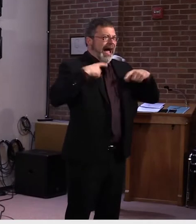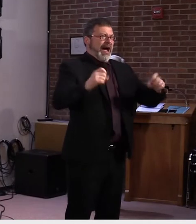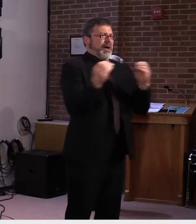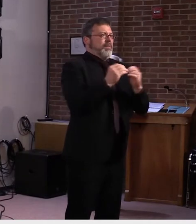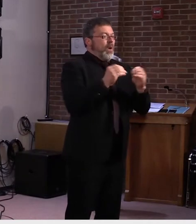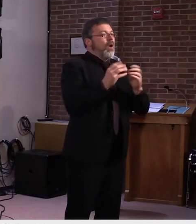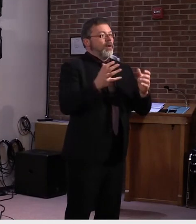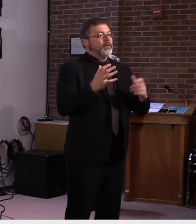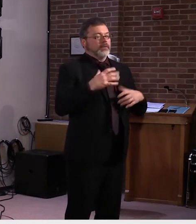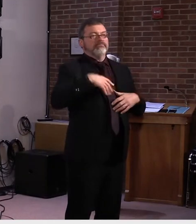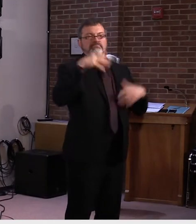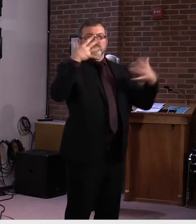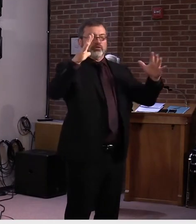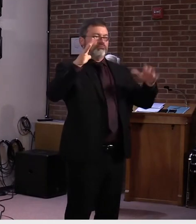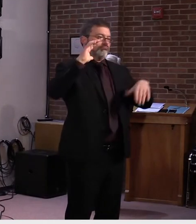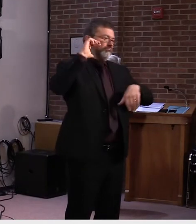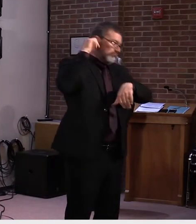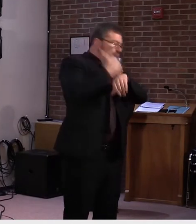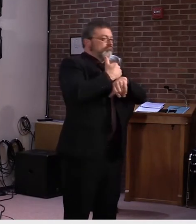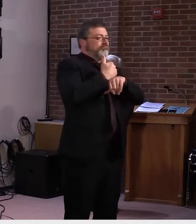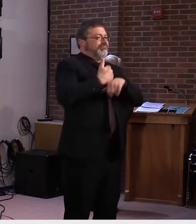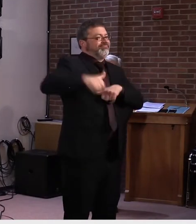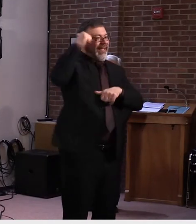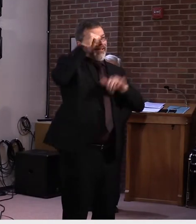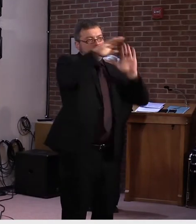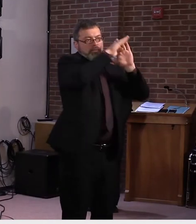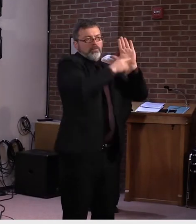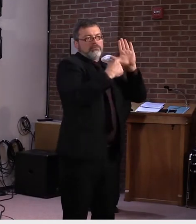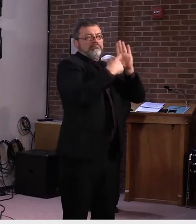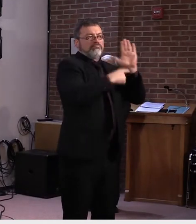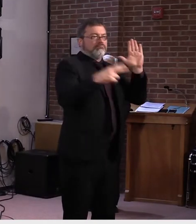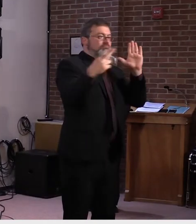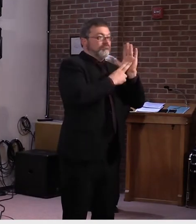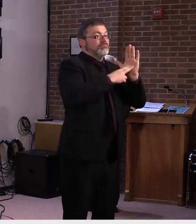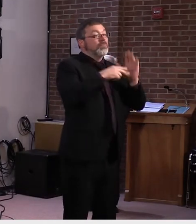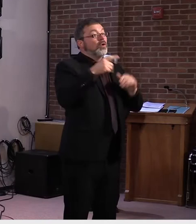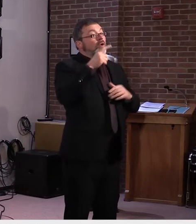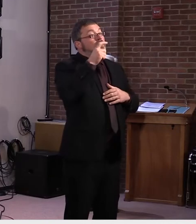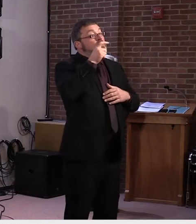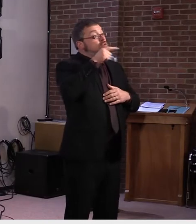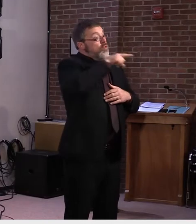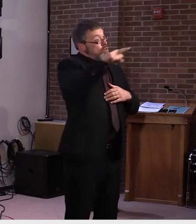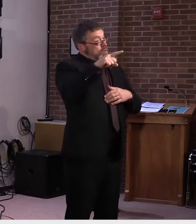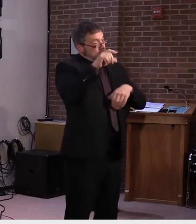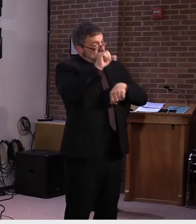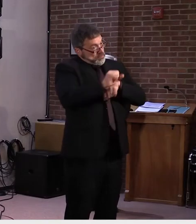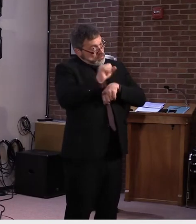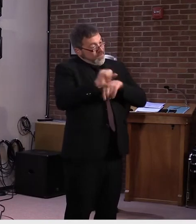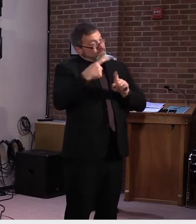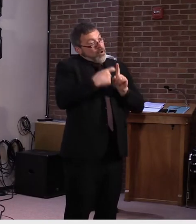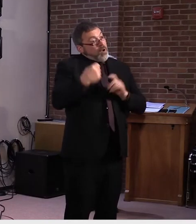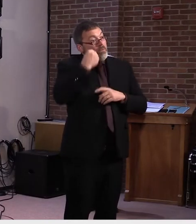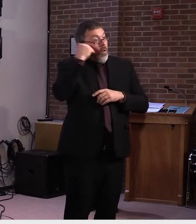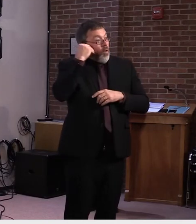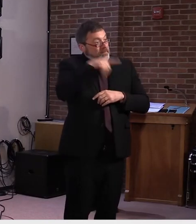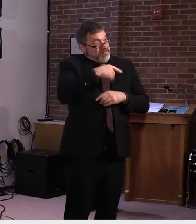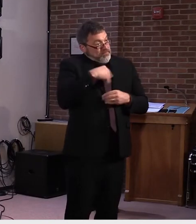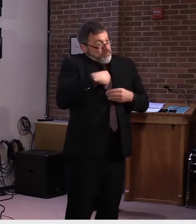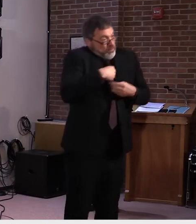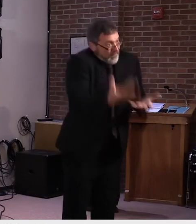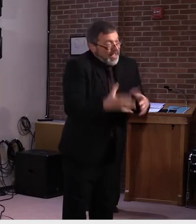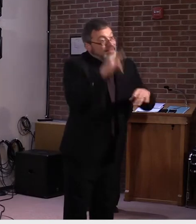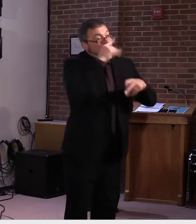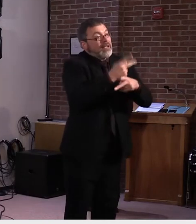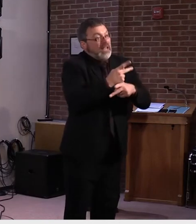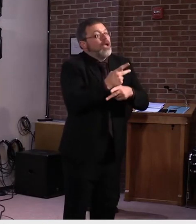home-based providers can be reimbursed for more than four hours of care on school days. We believe this